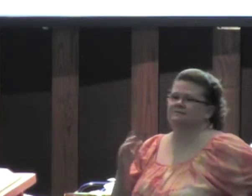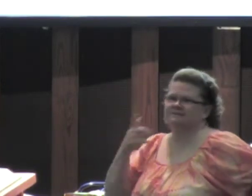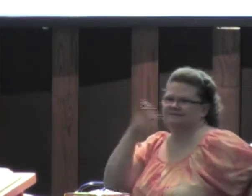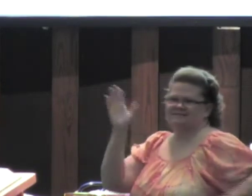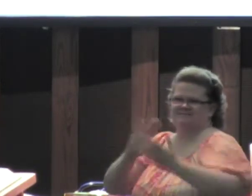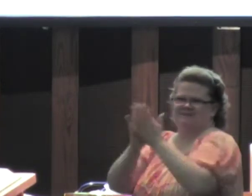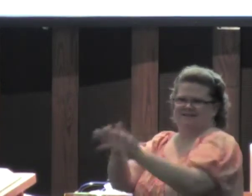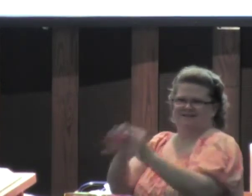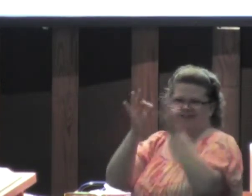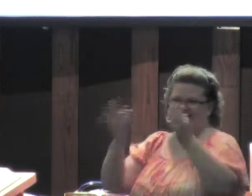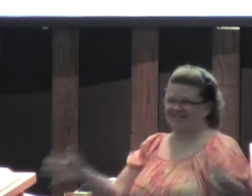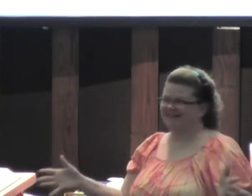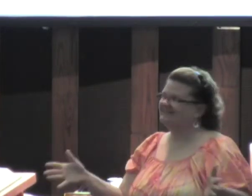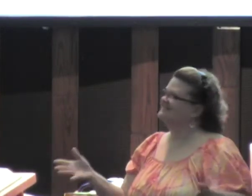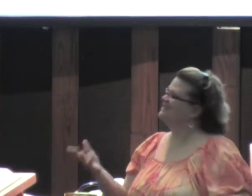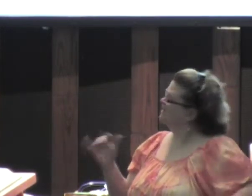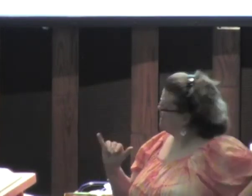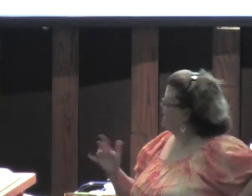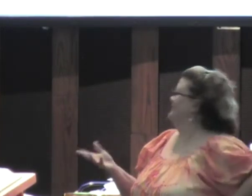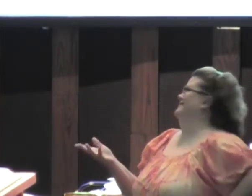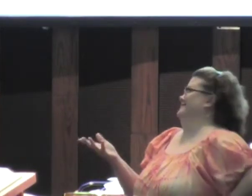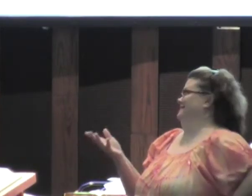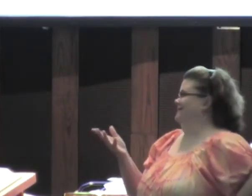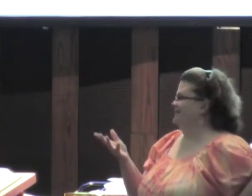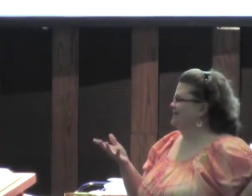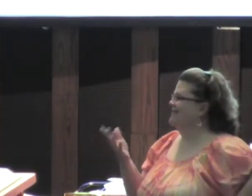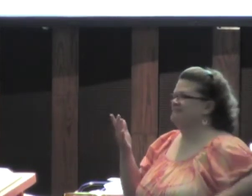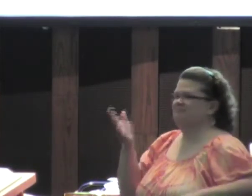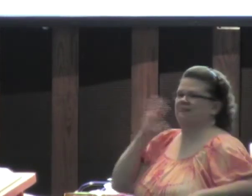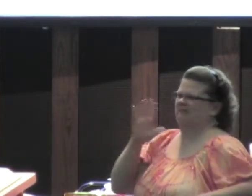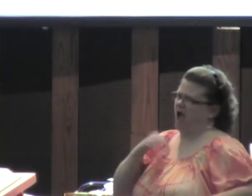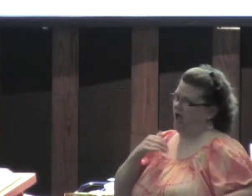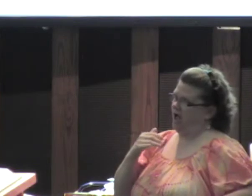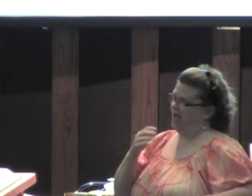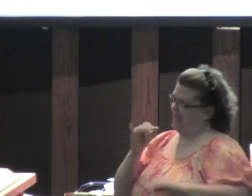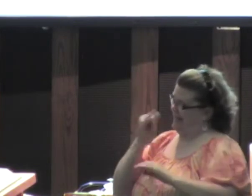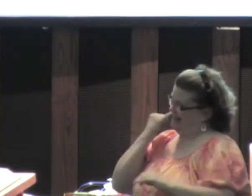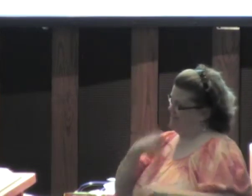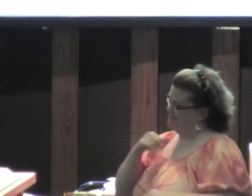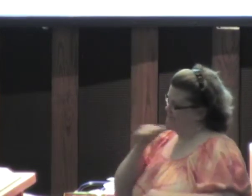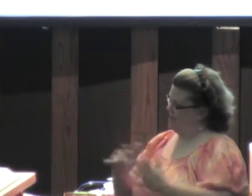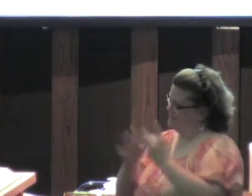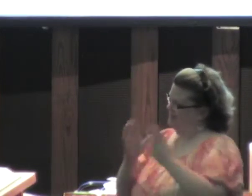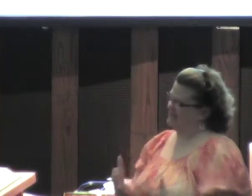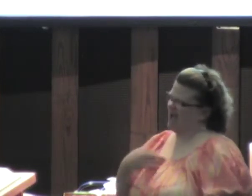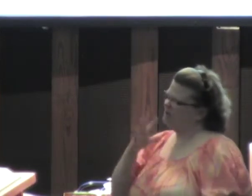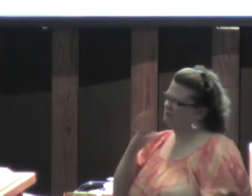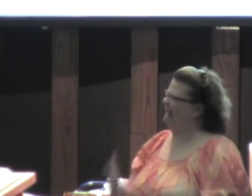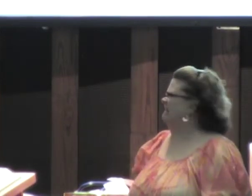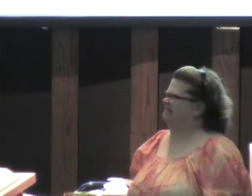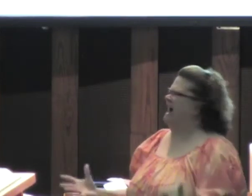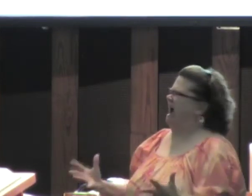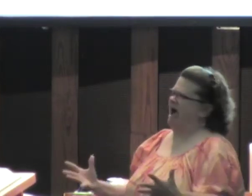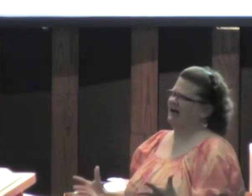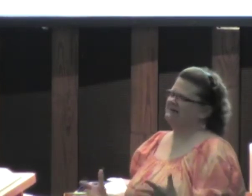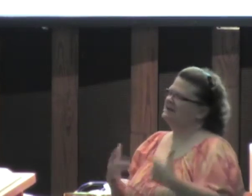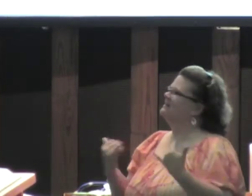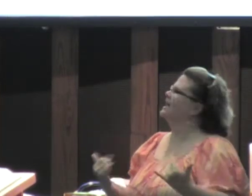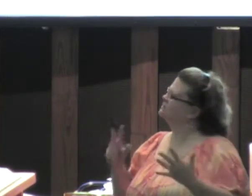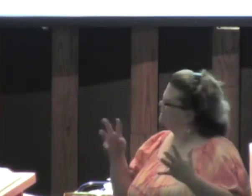and I realized that this was all for nothing. And if I was not a Christian, I